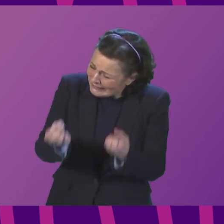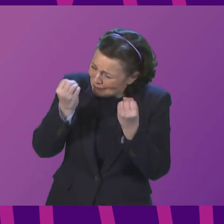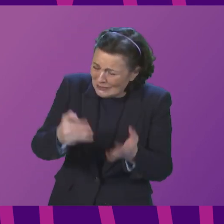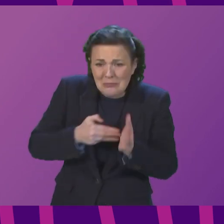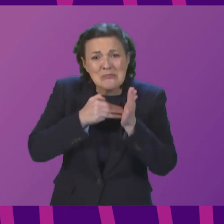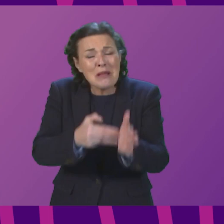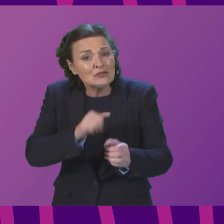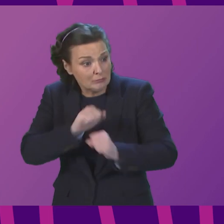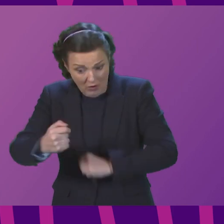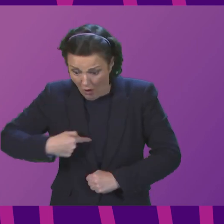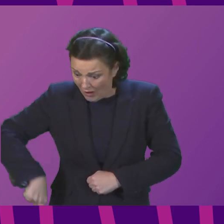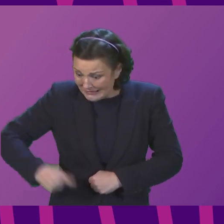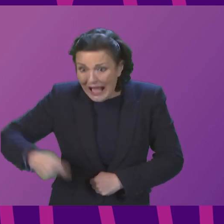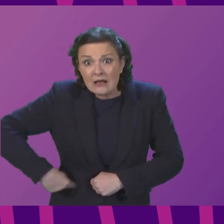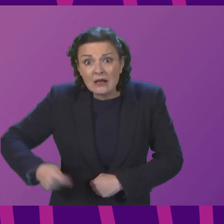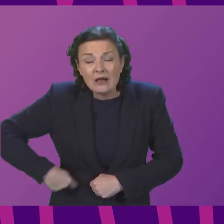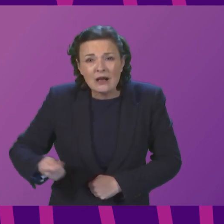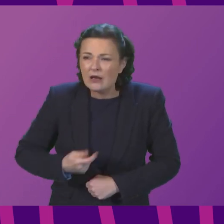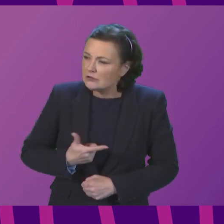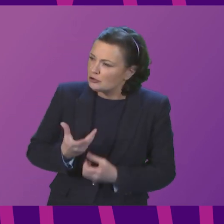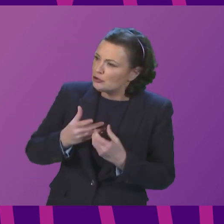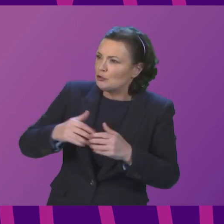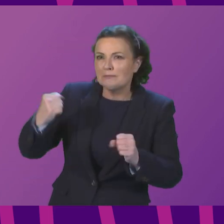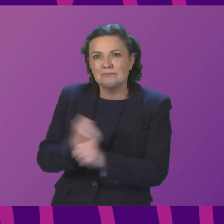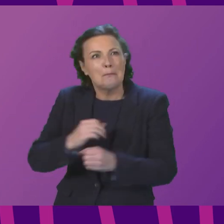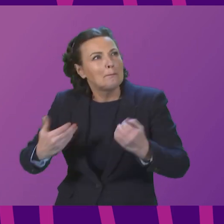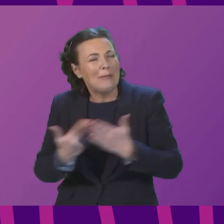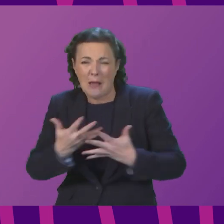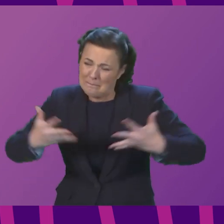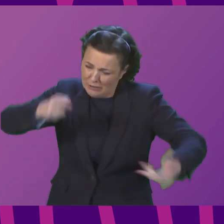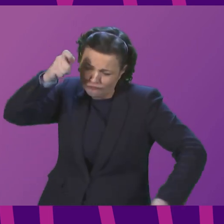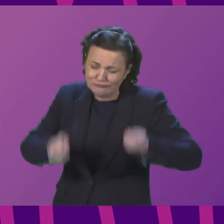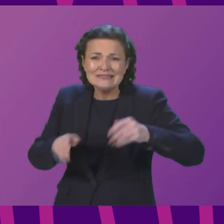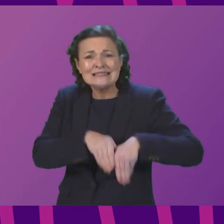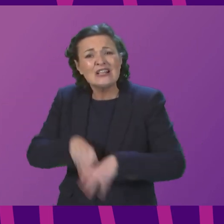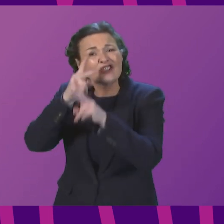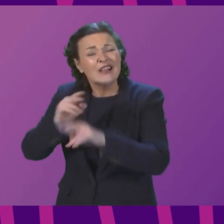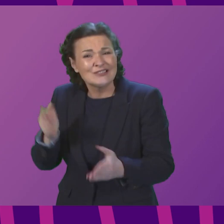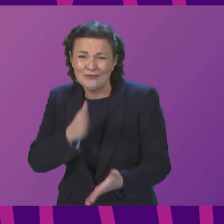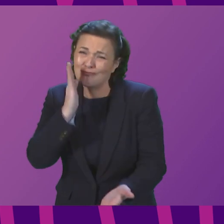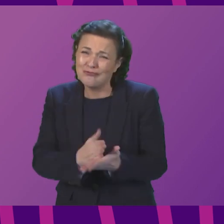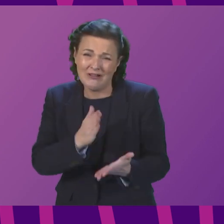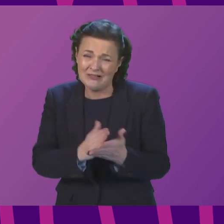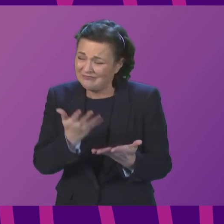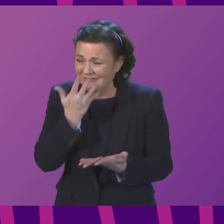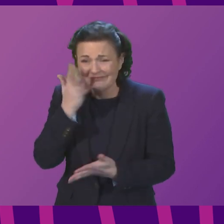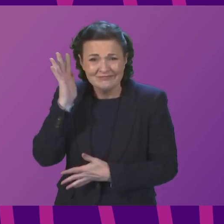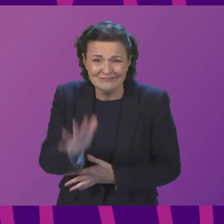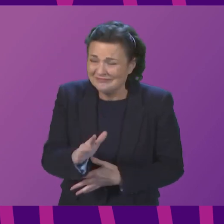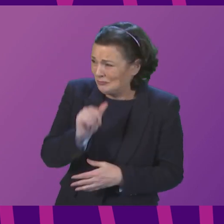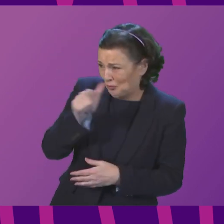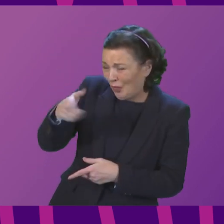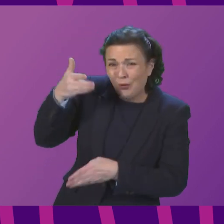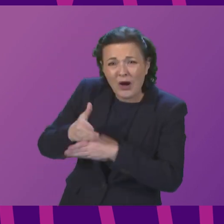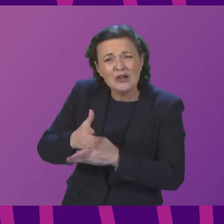taxpayers' money on a national care service, a big bang reorganisation, is actually disrespect to the workers